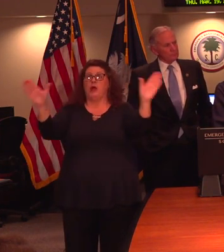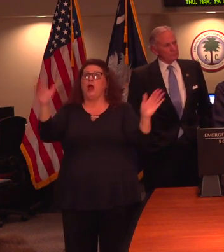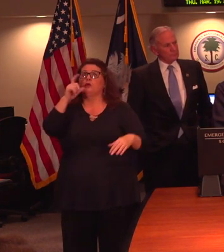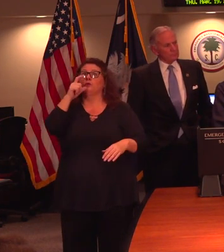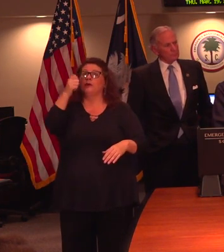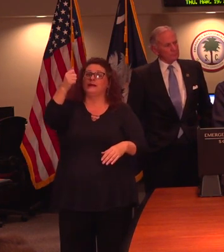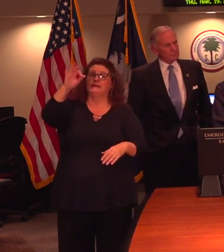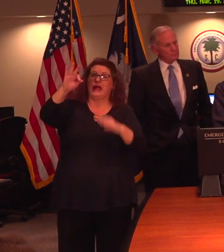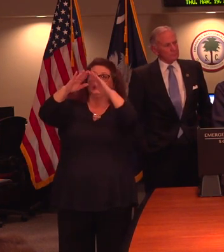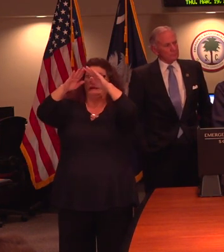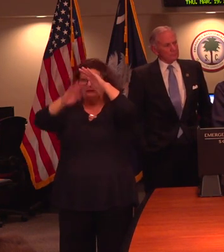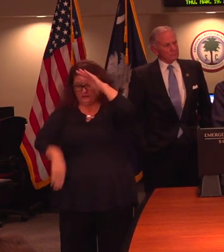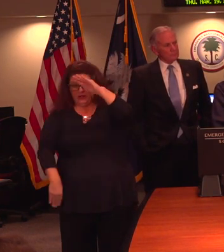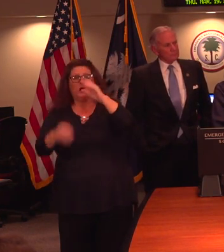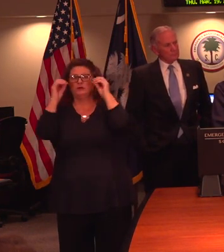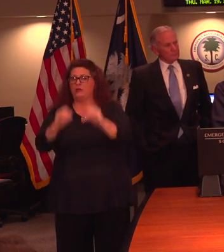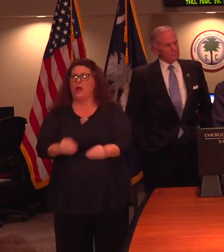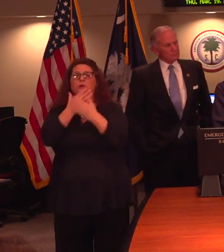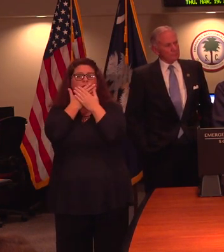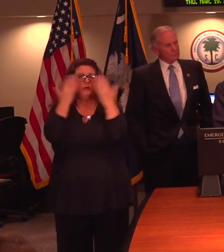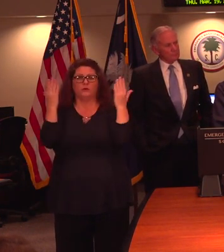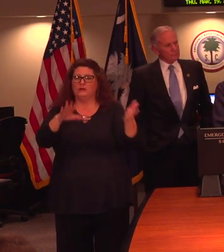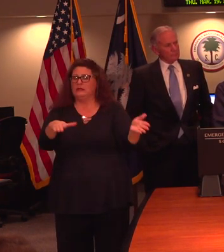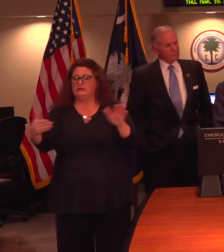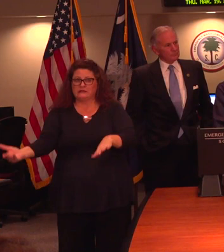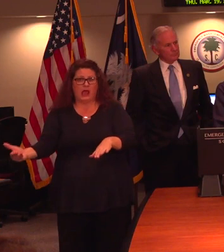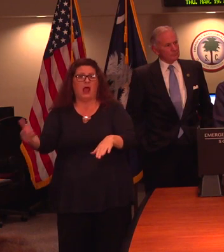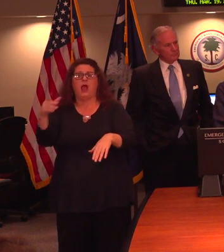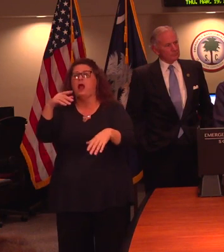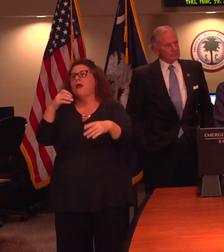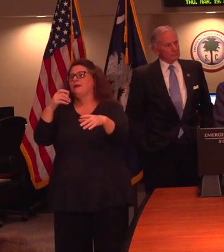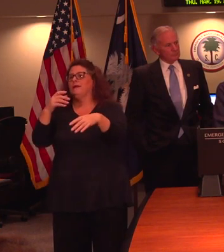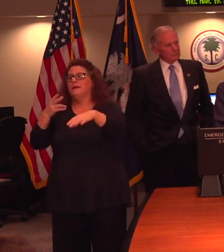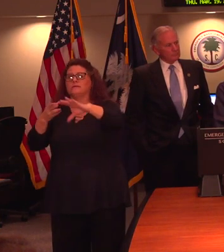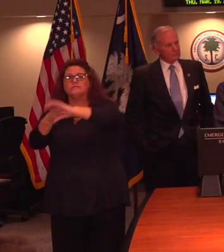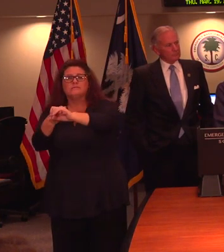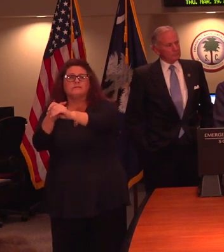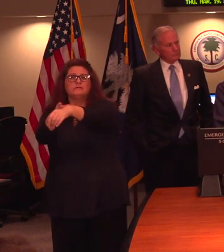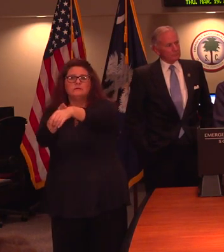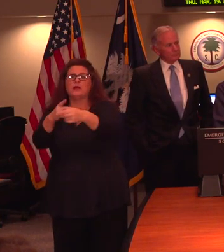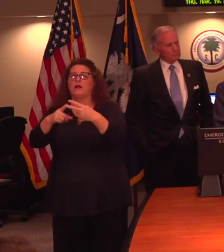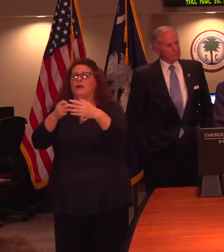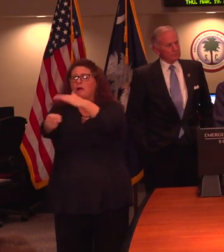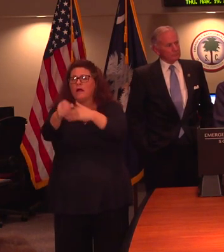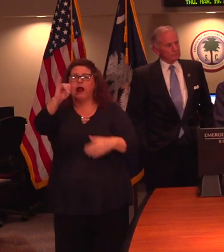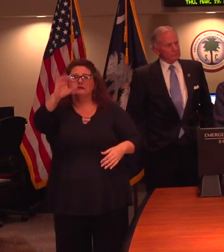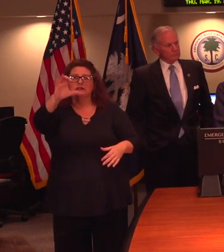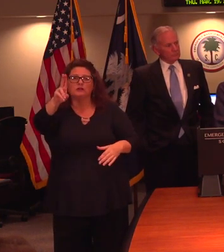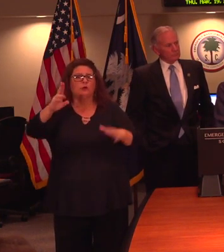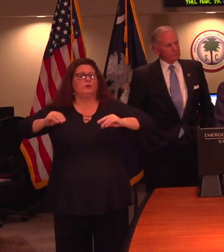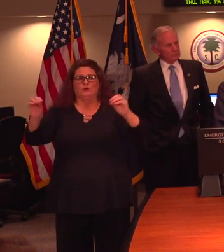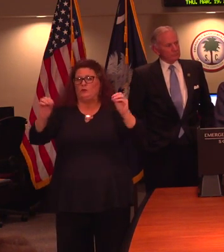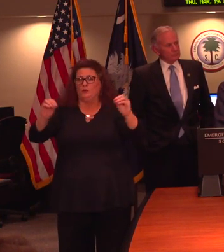19 years of age or younger who have died or who have been admitted to an ICU. And so when